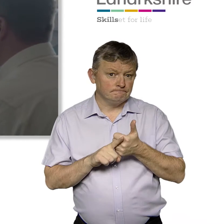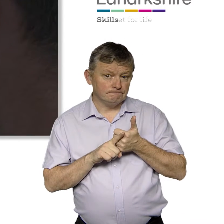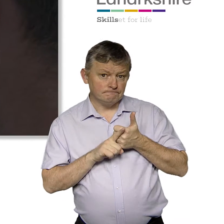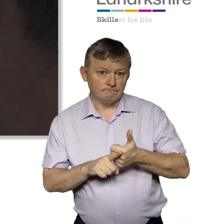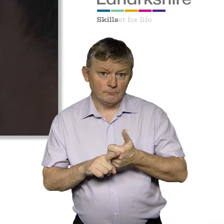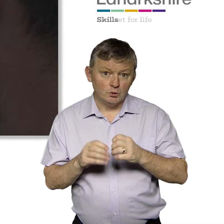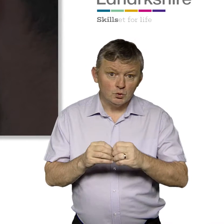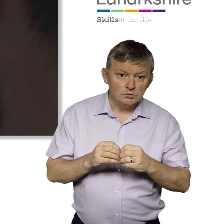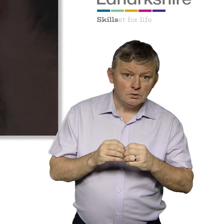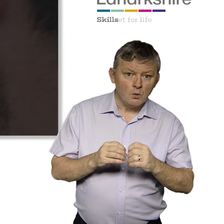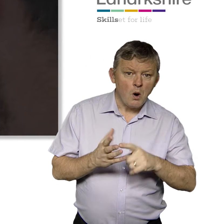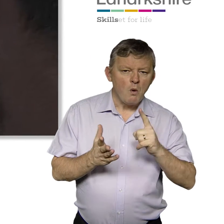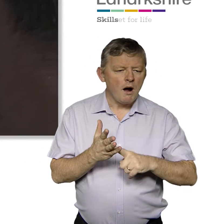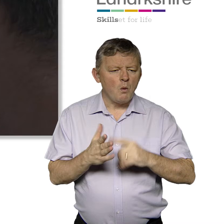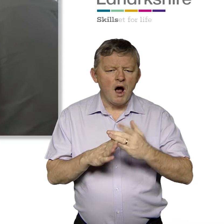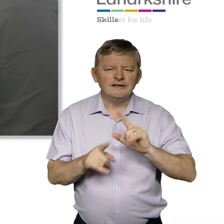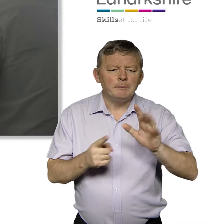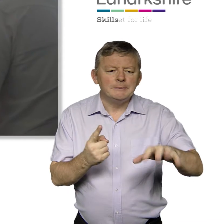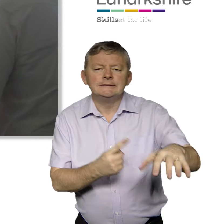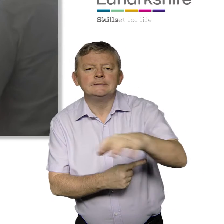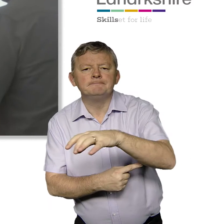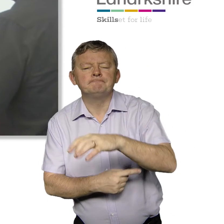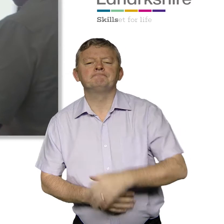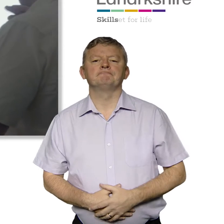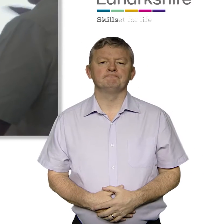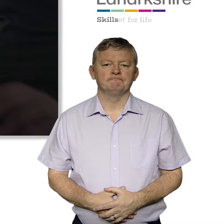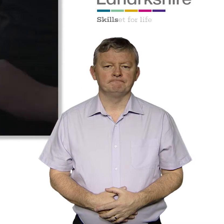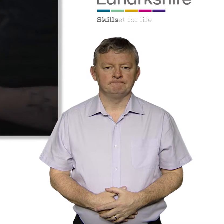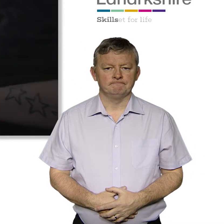Continue to support students who use BSL on work placements